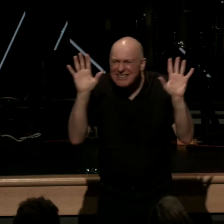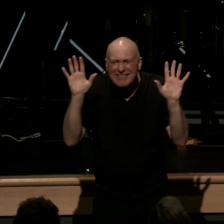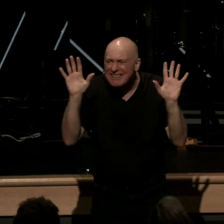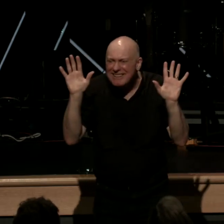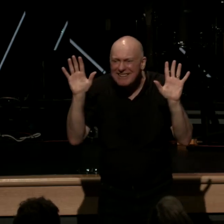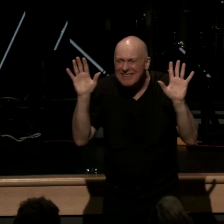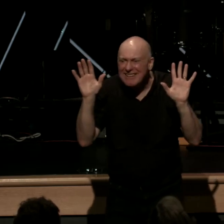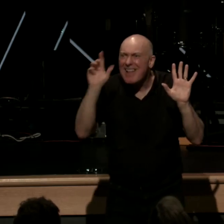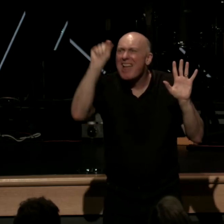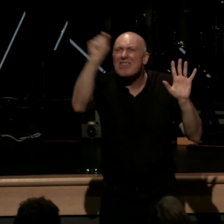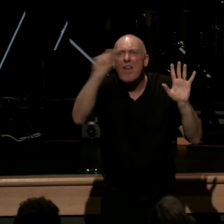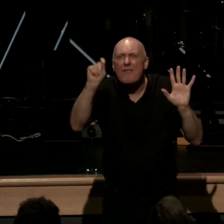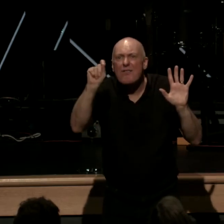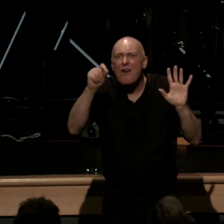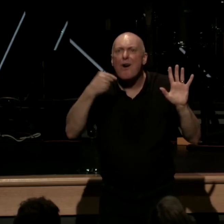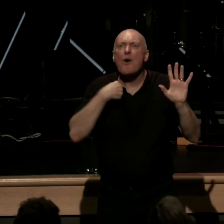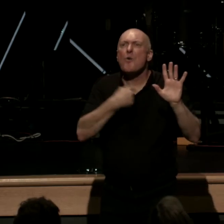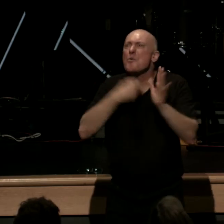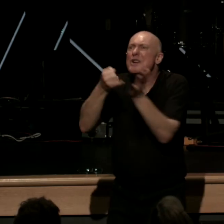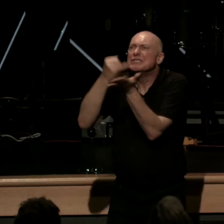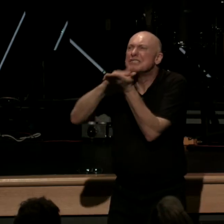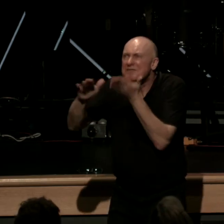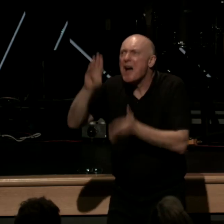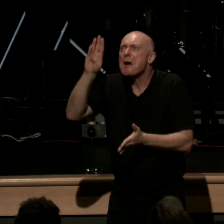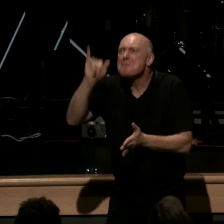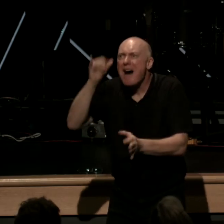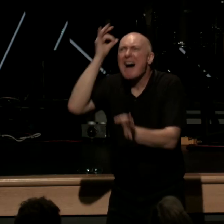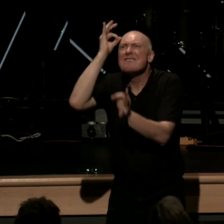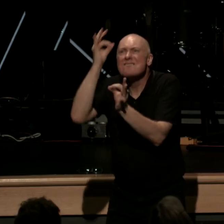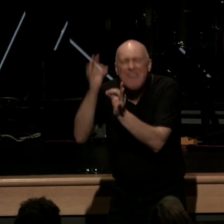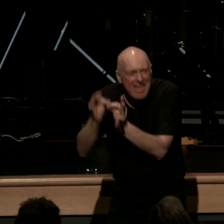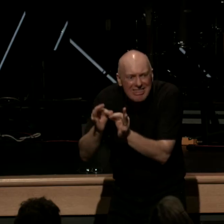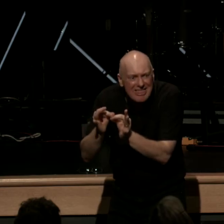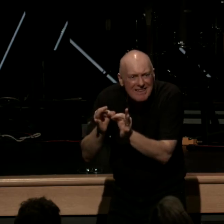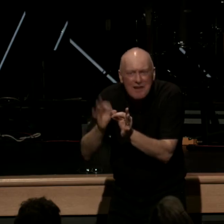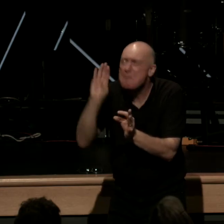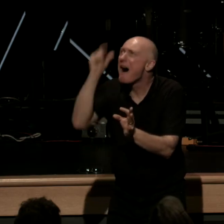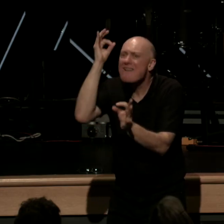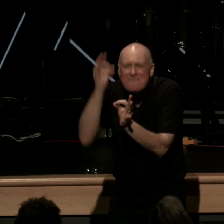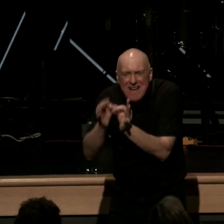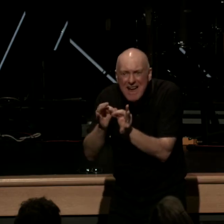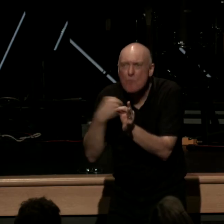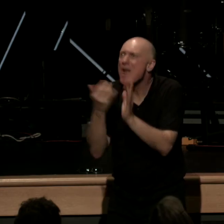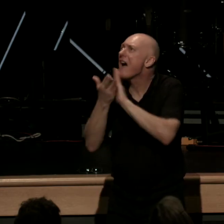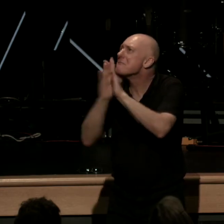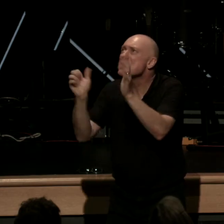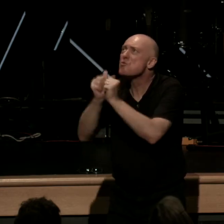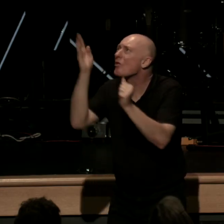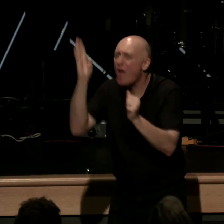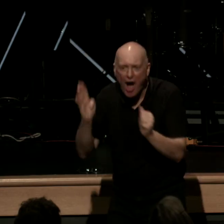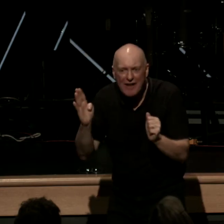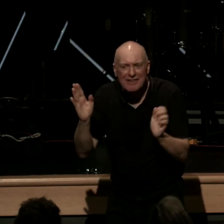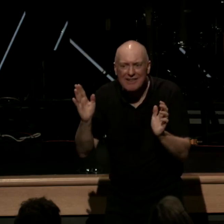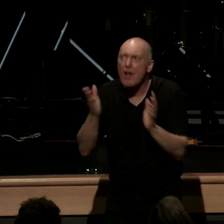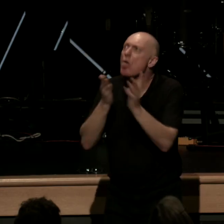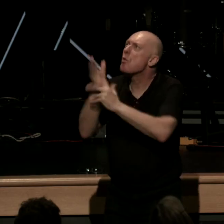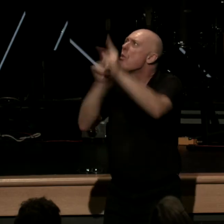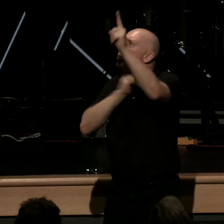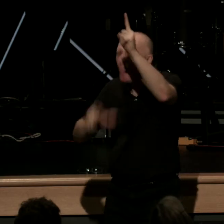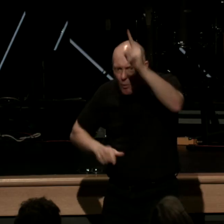therefore since we have been justified by faith by faith we have peace with God through our Lord Jesus Christ